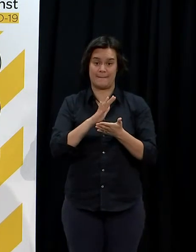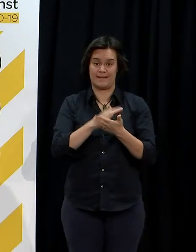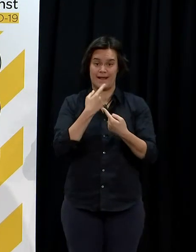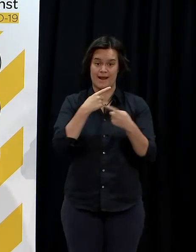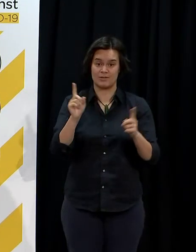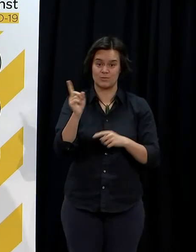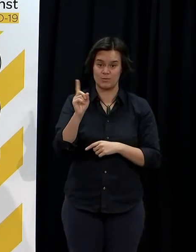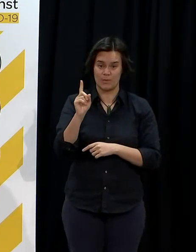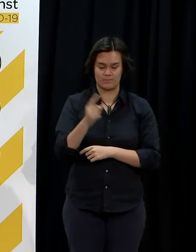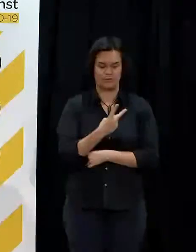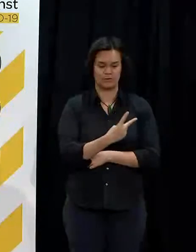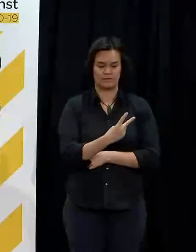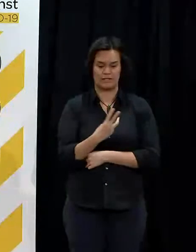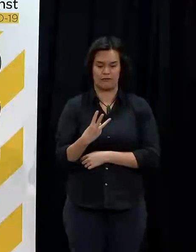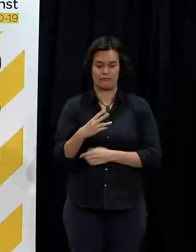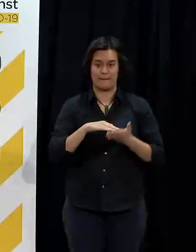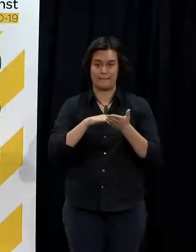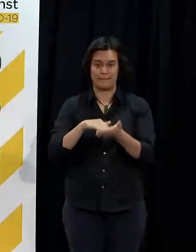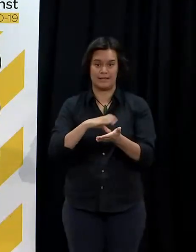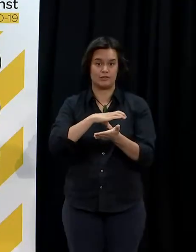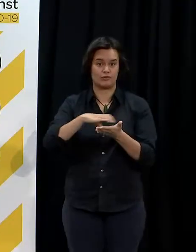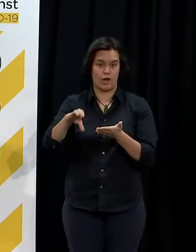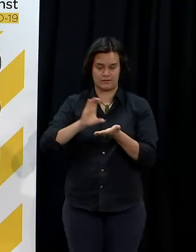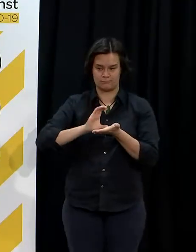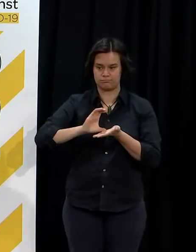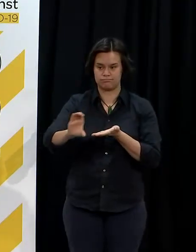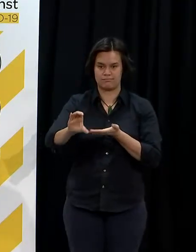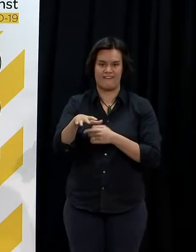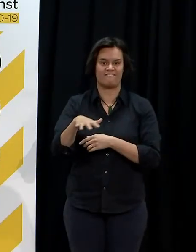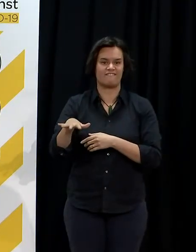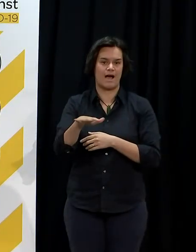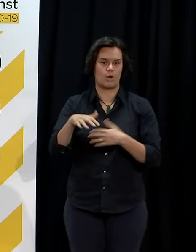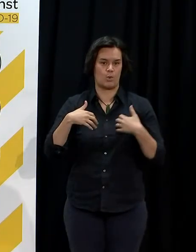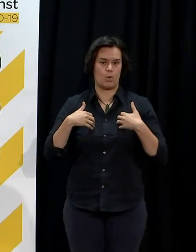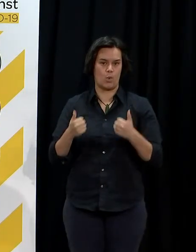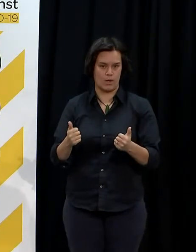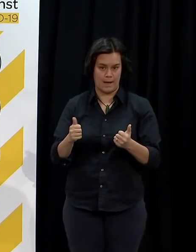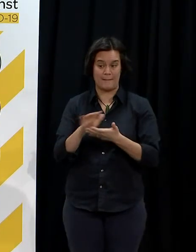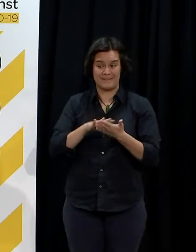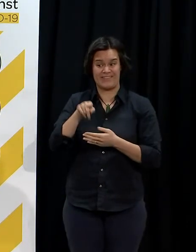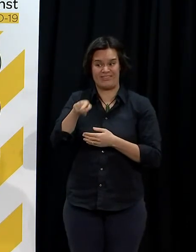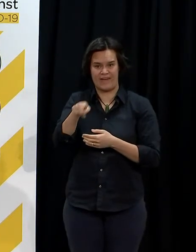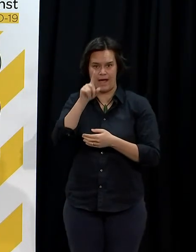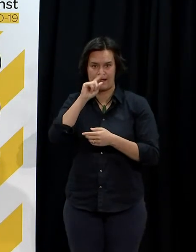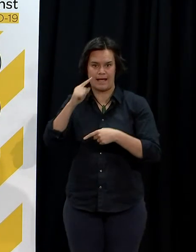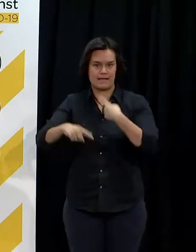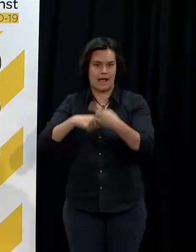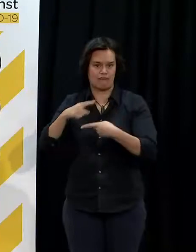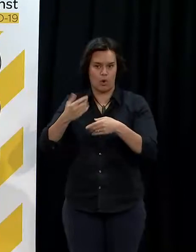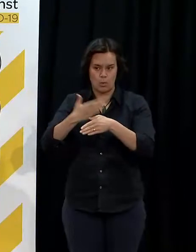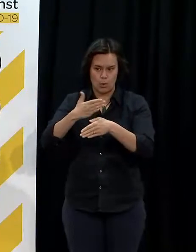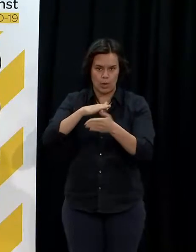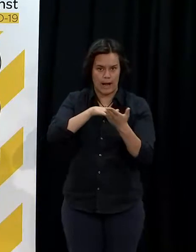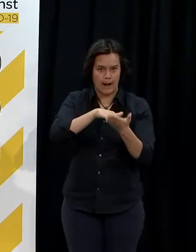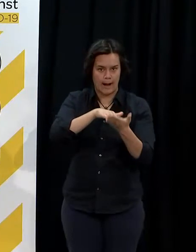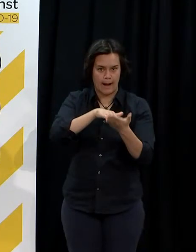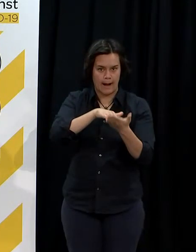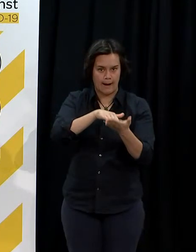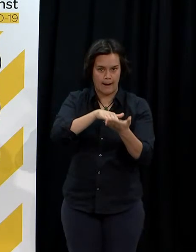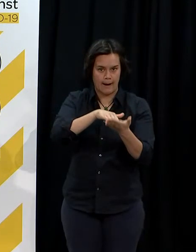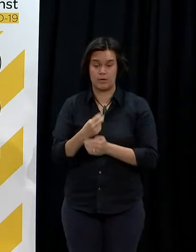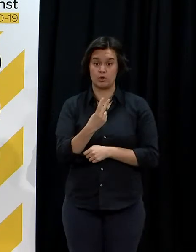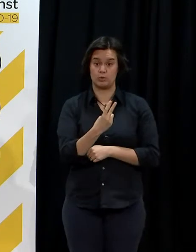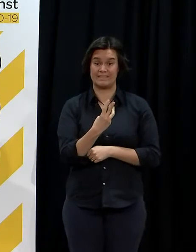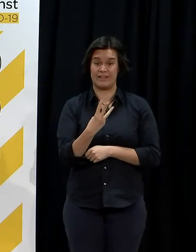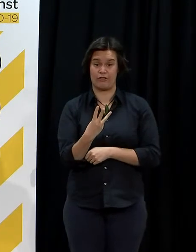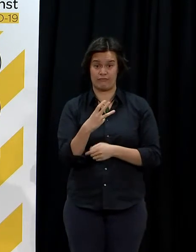we have committed an additional $23 million to whānau ora so that it can continue to provide this necessary support. Of the additional $23